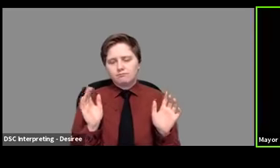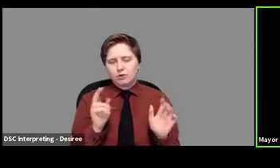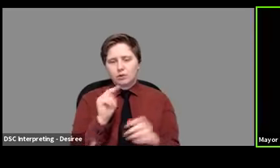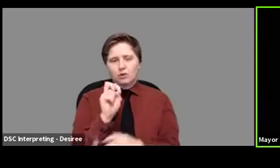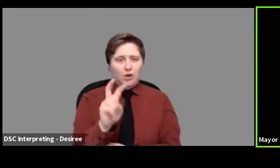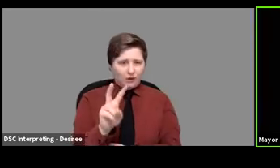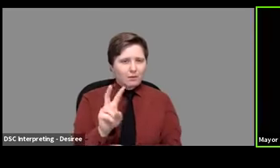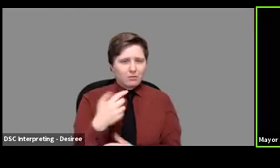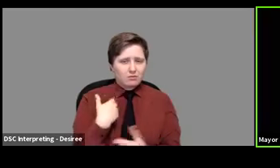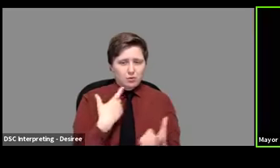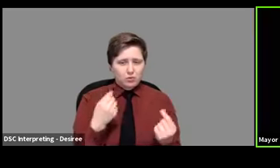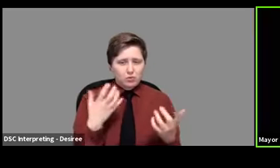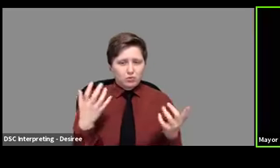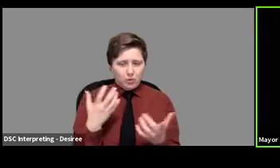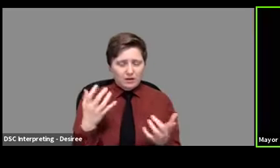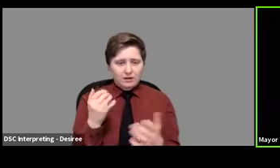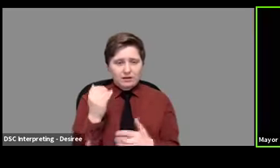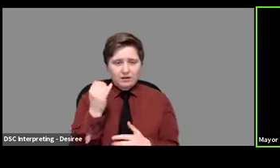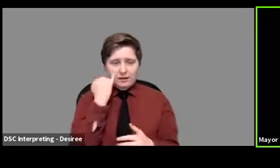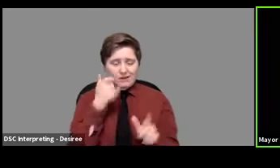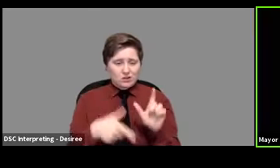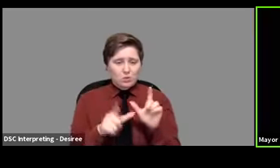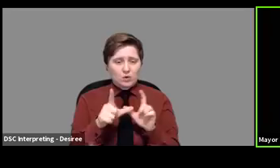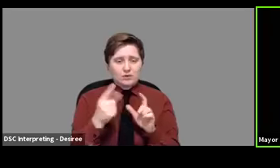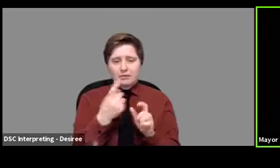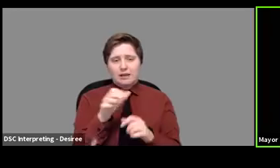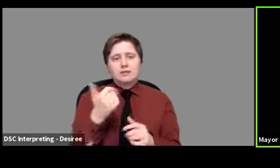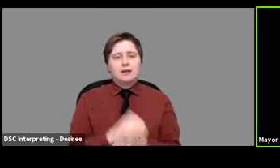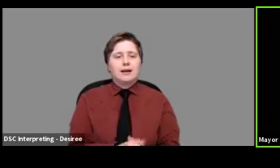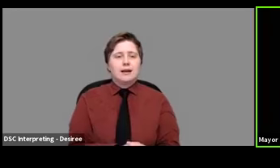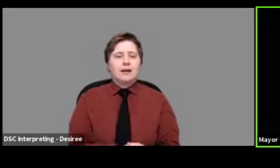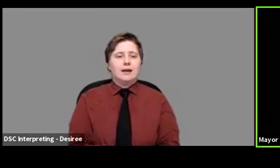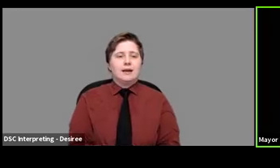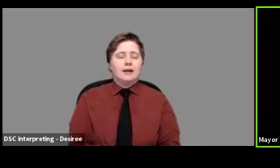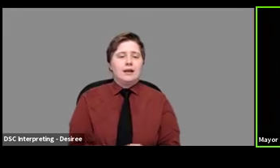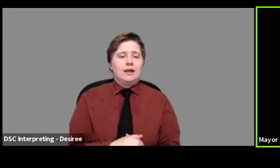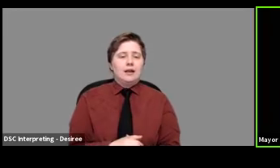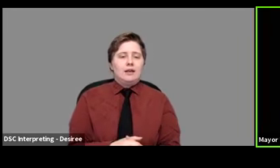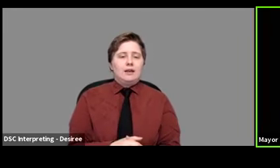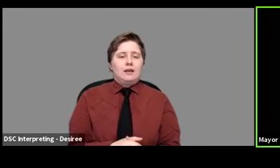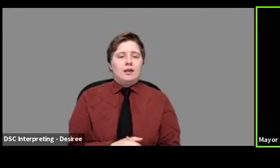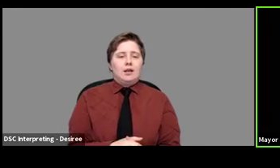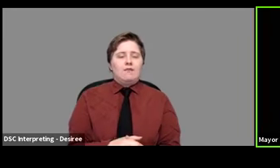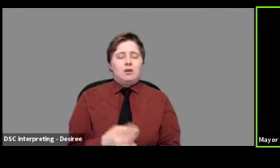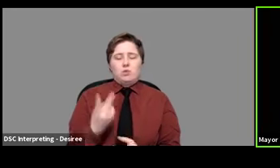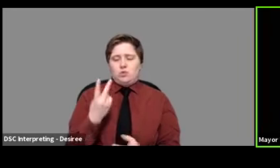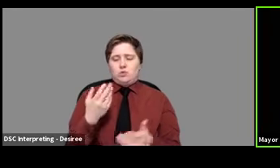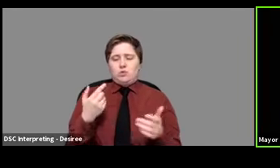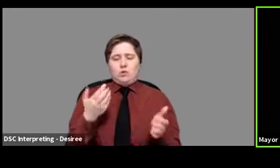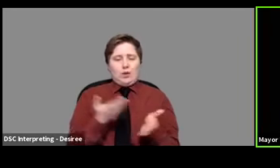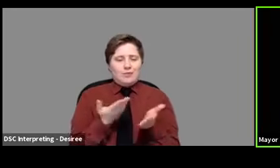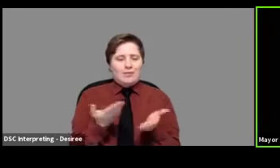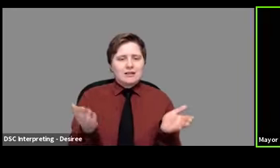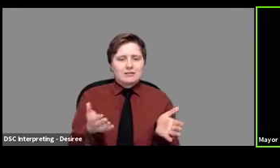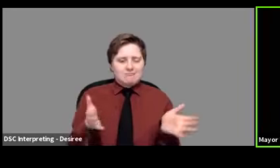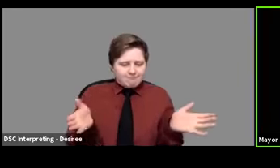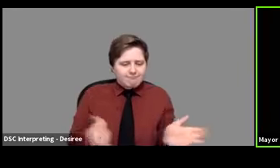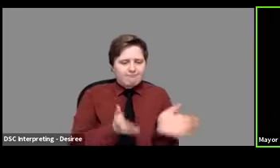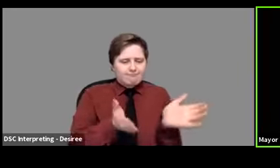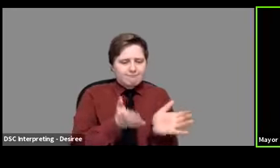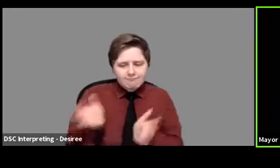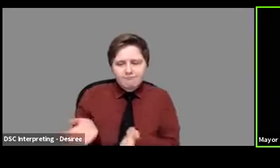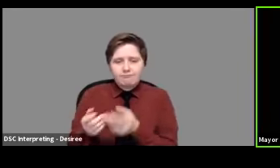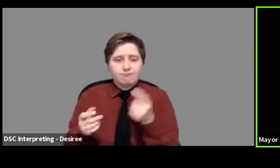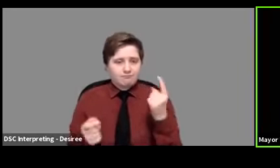November and what we're going to do, whether it's a, you know, renewal or something else. Um, there's two instincts that are driving us. Uh, one